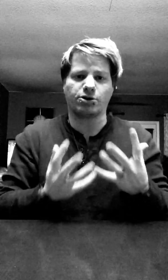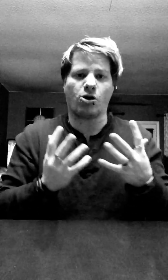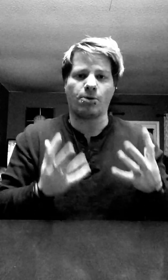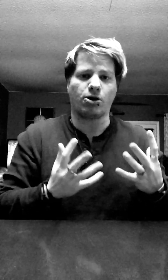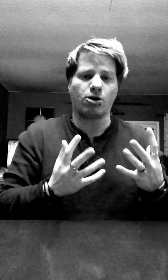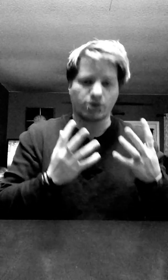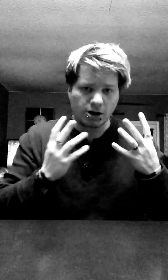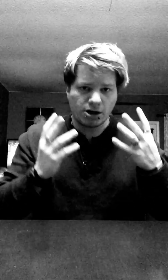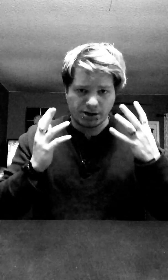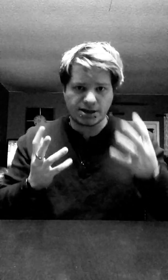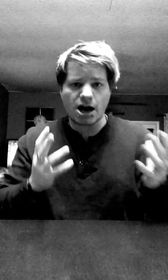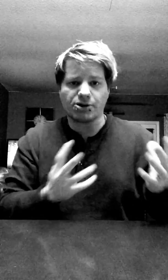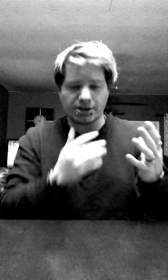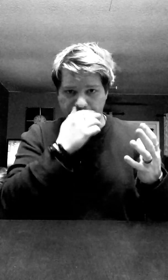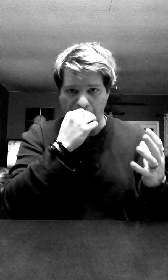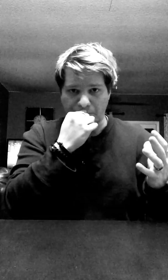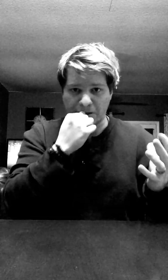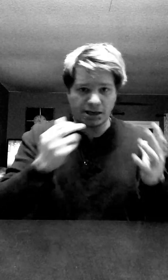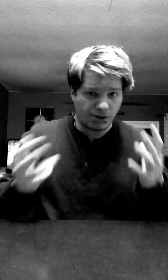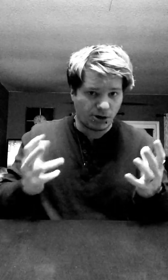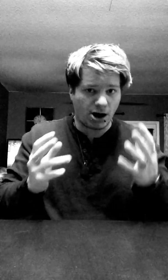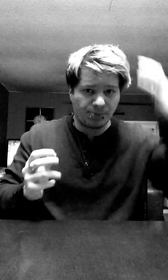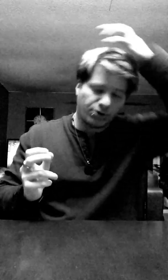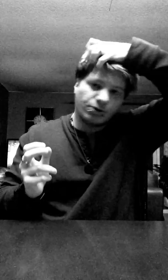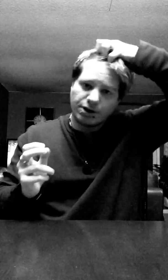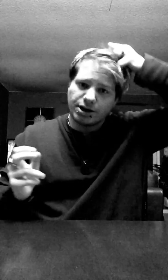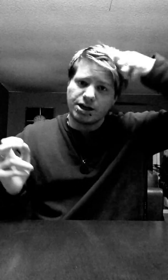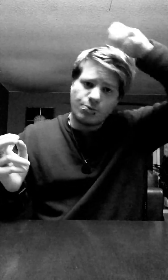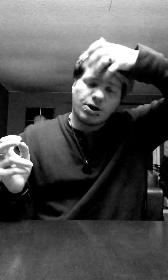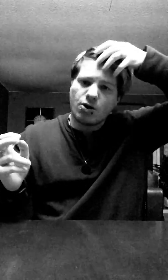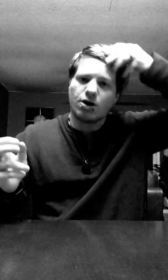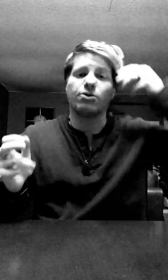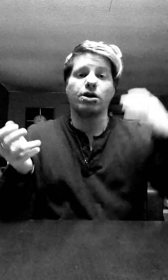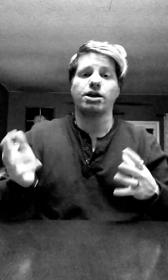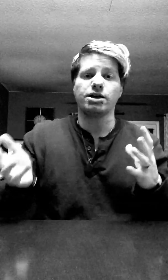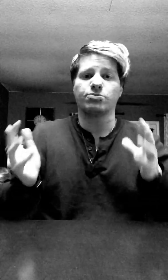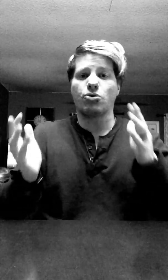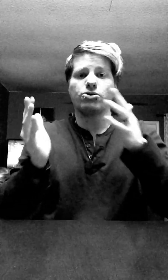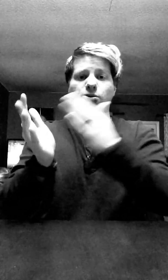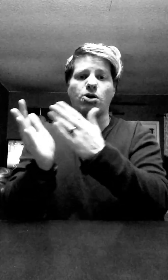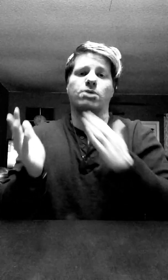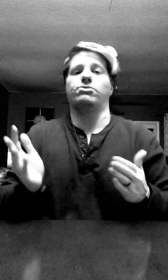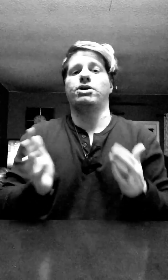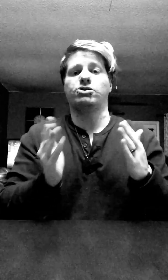with a humble heart, desiring to stop. He will help you. He will, he's more than welcome. he's,